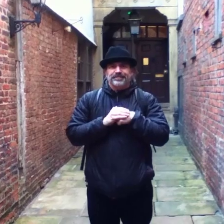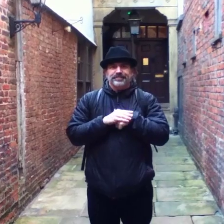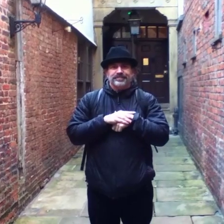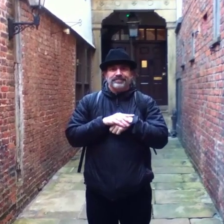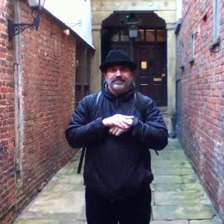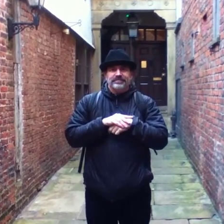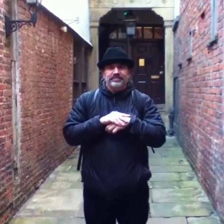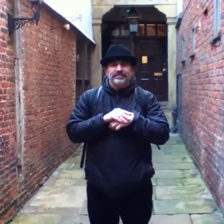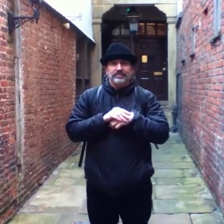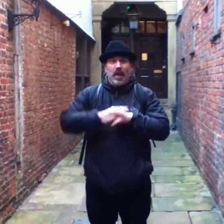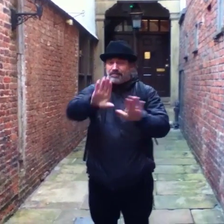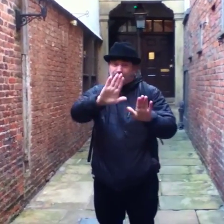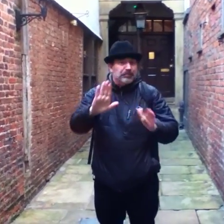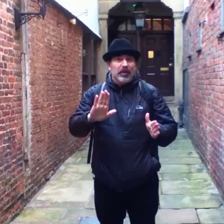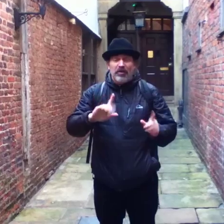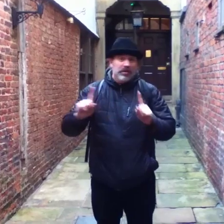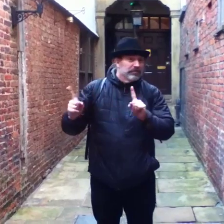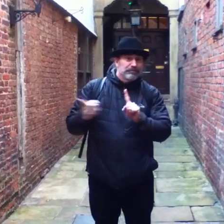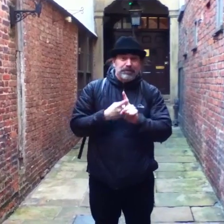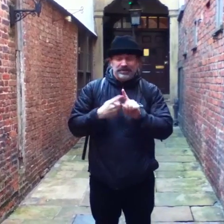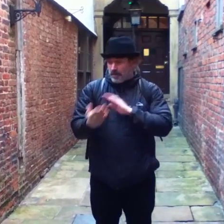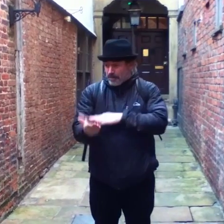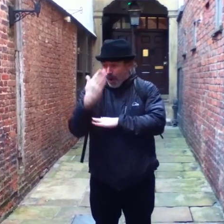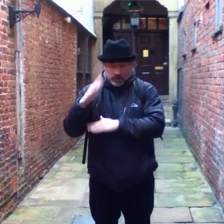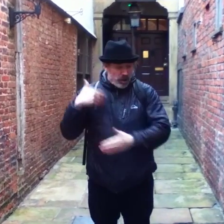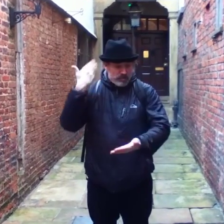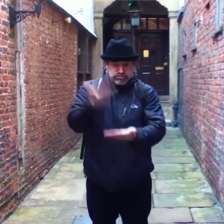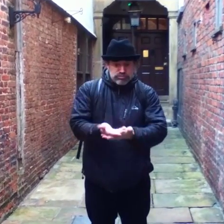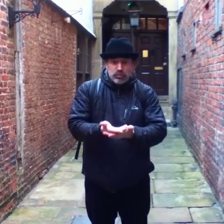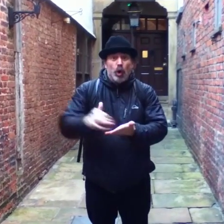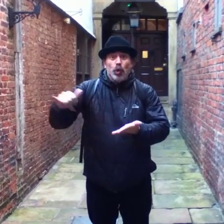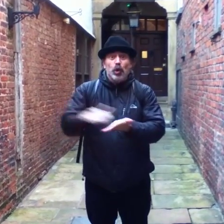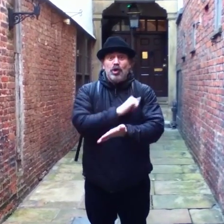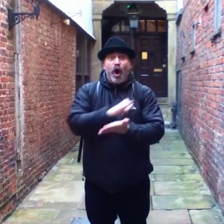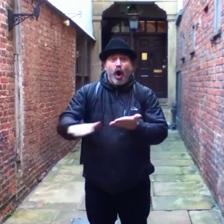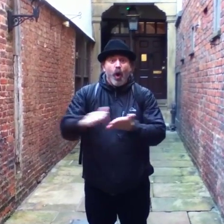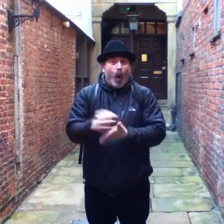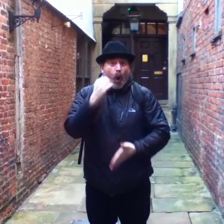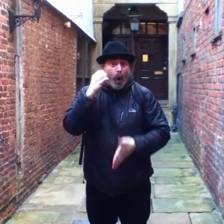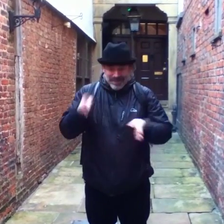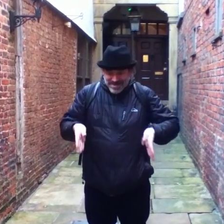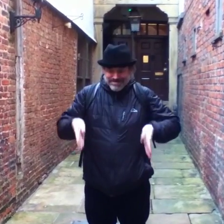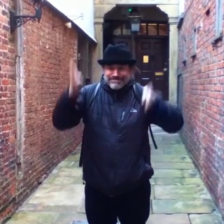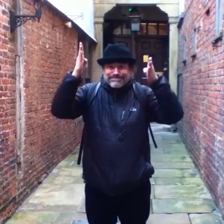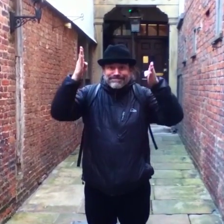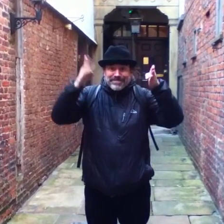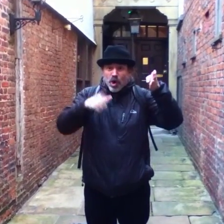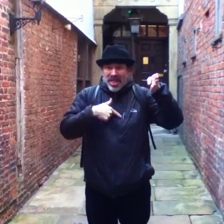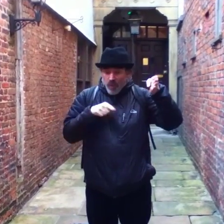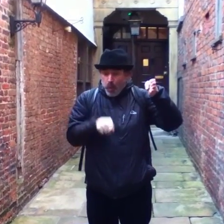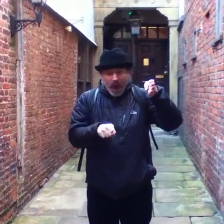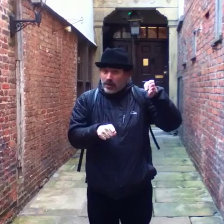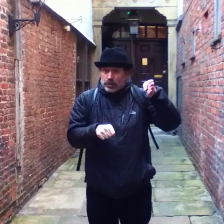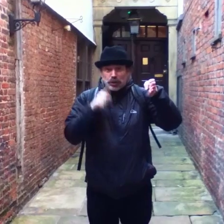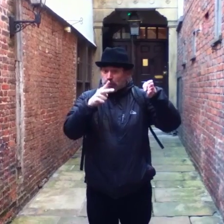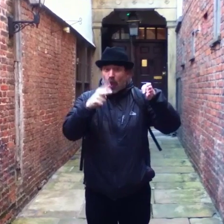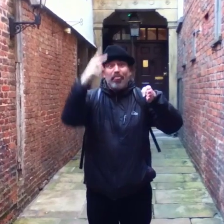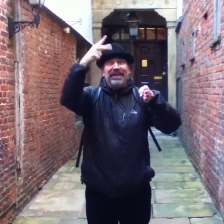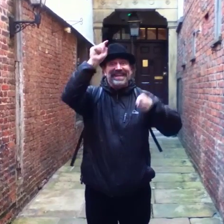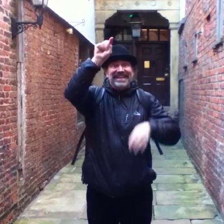A Tall Douglas Tale The Juan family moved back to New York City, and they lived